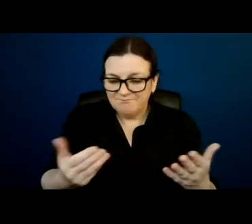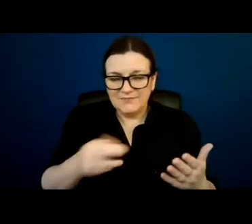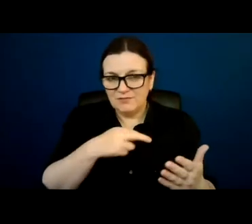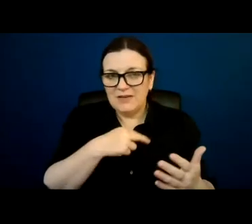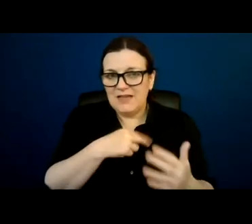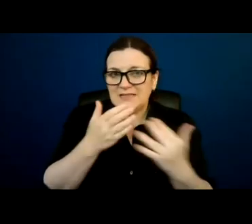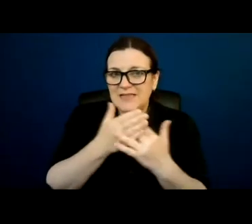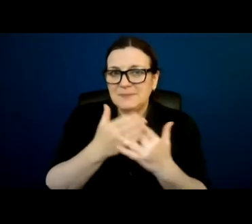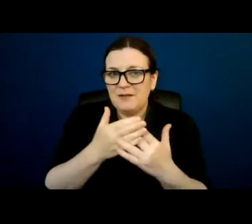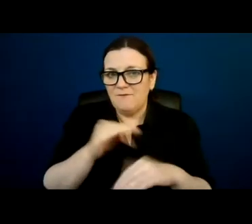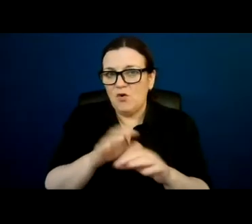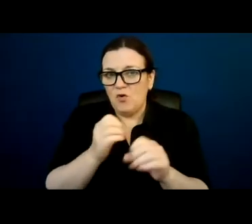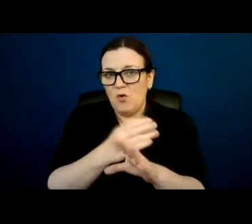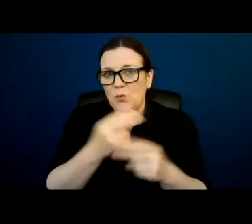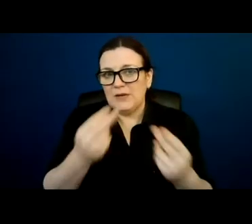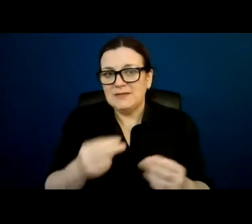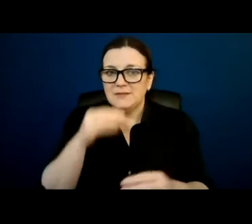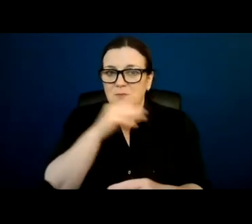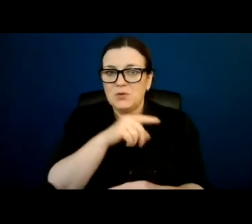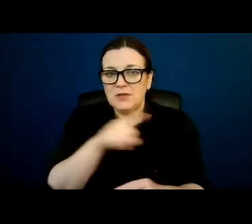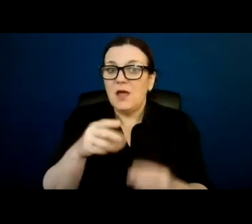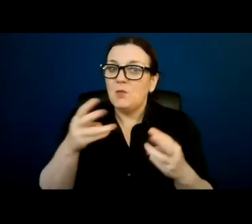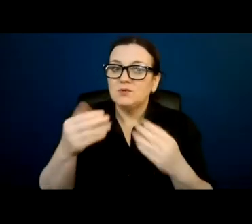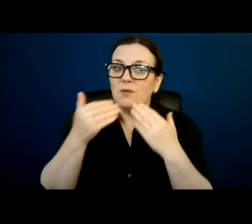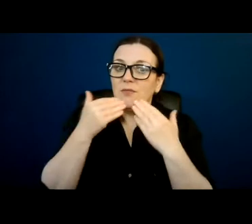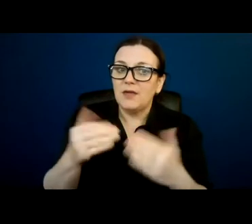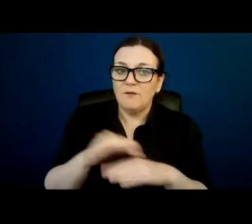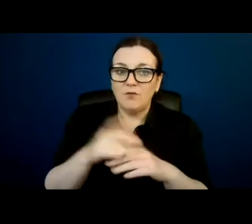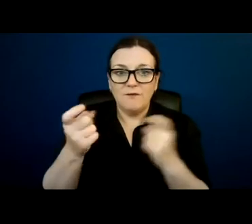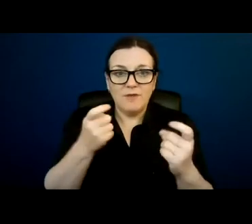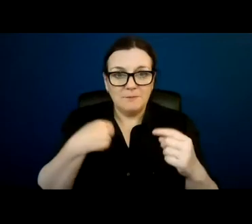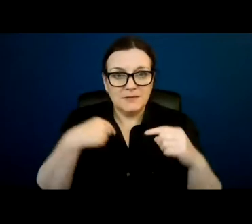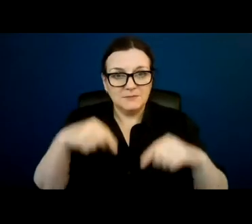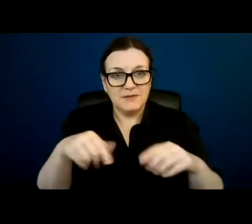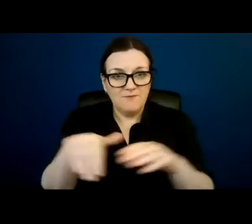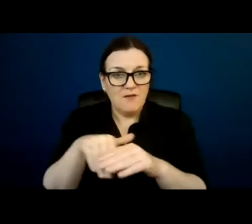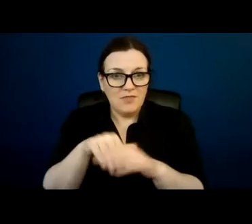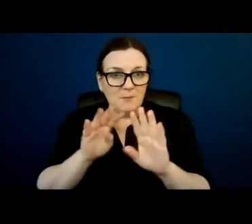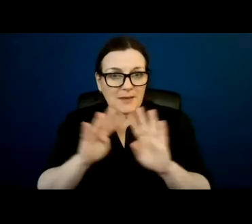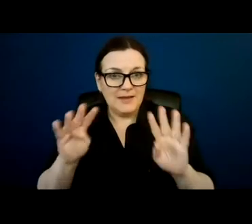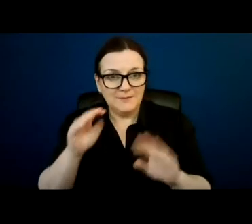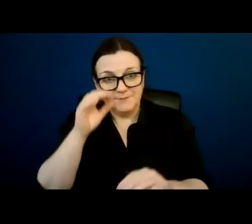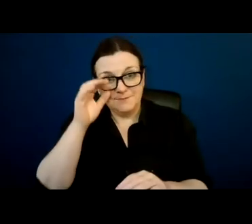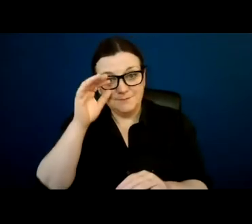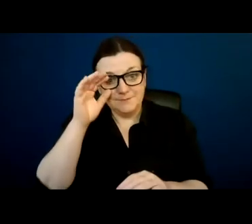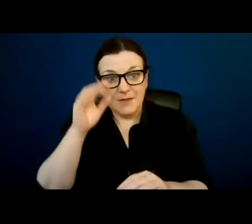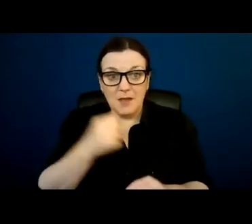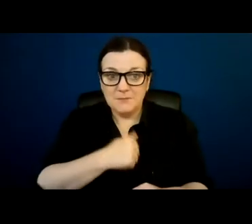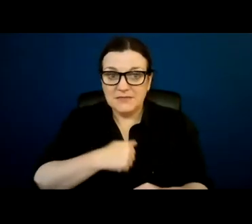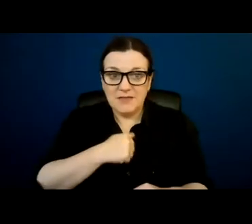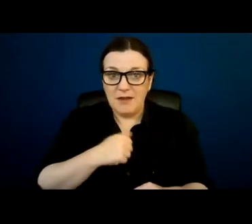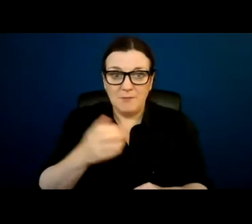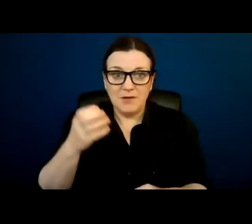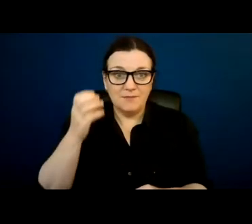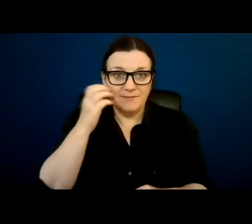it. And that is important. I want to thank you for inviting me to be part of this panel. And I'm sorry that I'm calling you